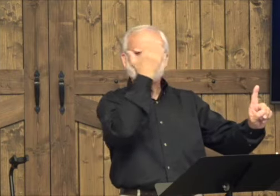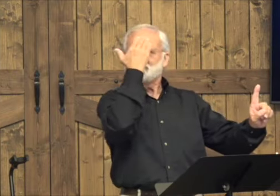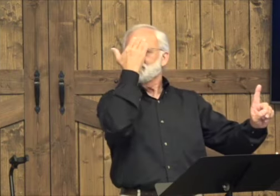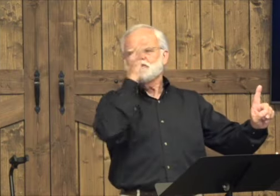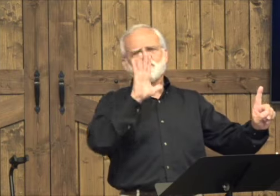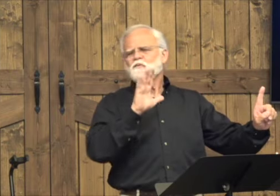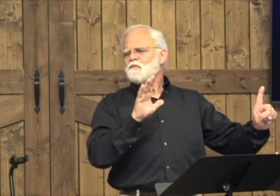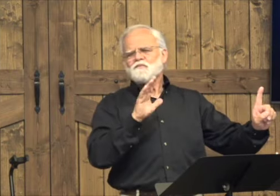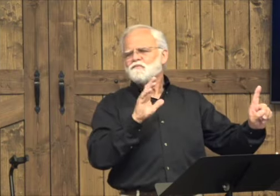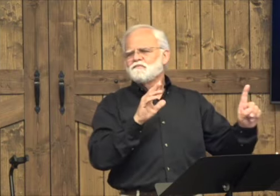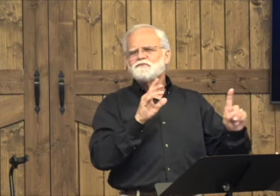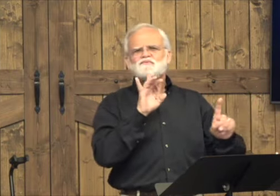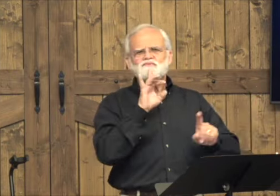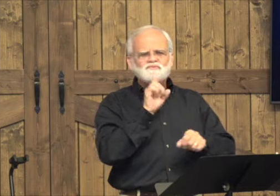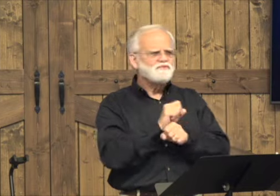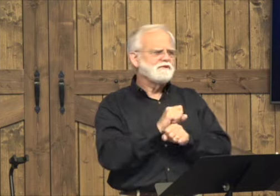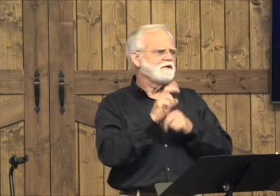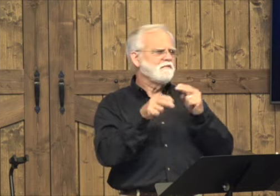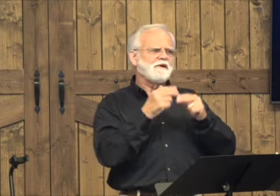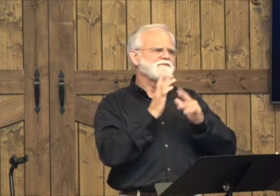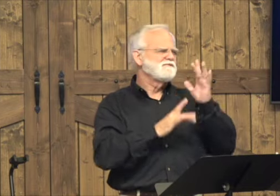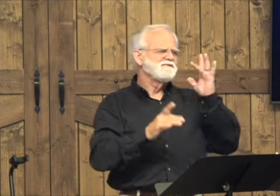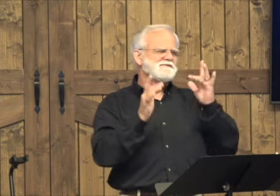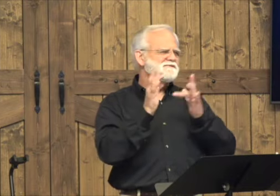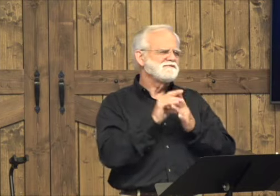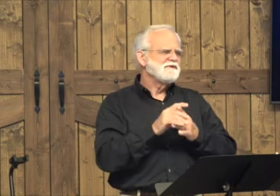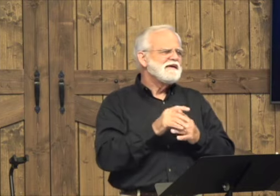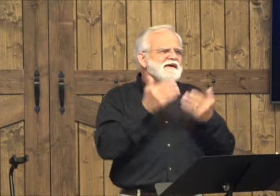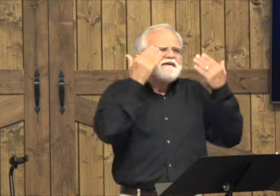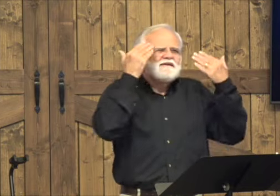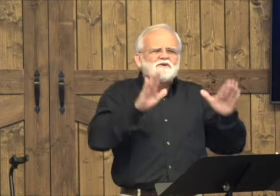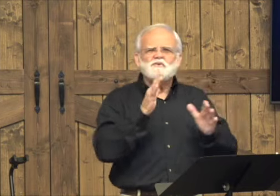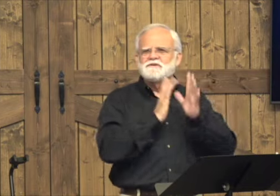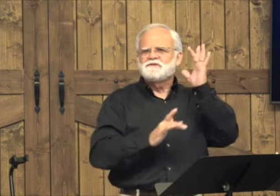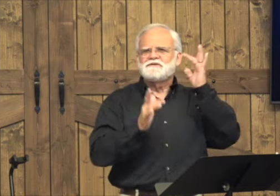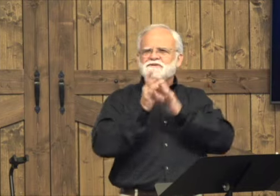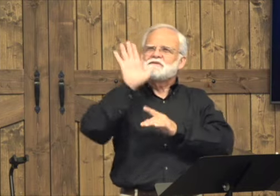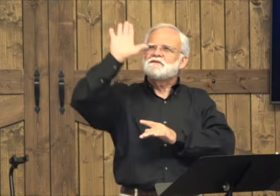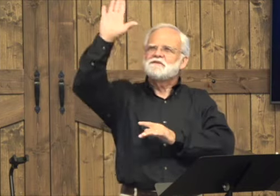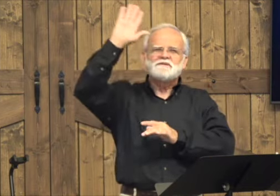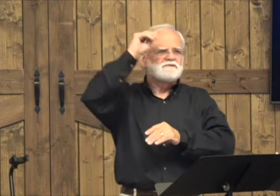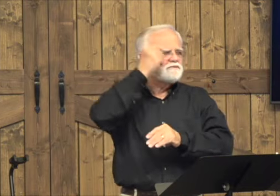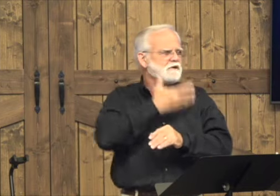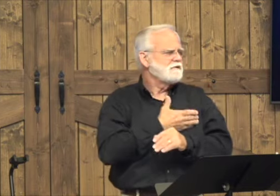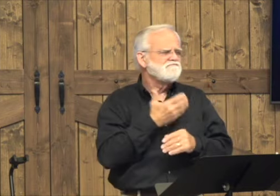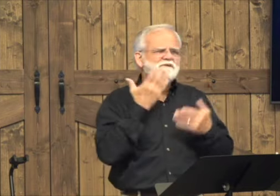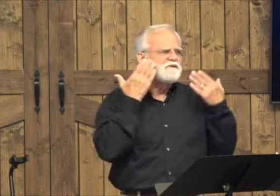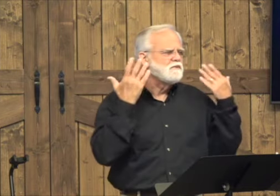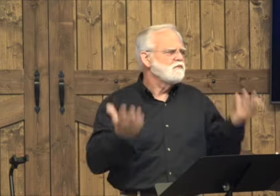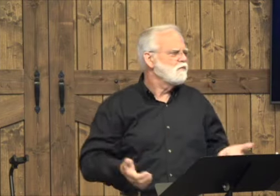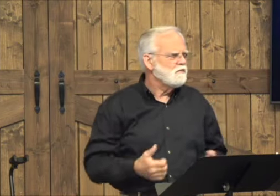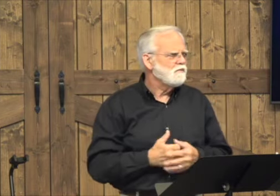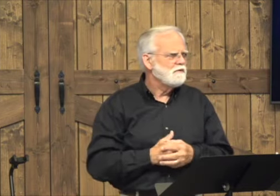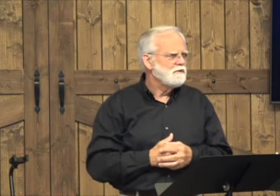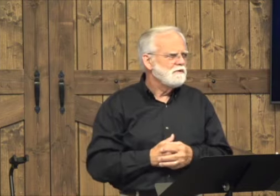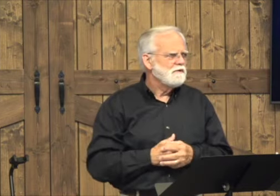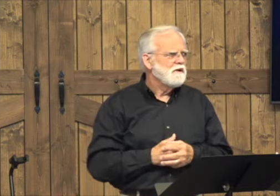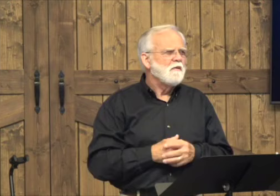The Pharisee didn't really know Jesus. Didn't really know him. Didn't really know him as God's